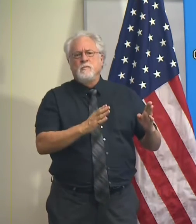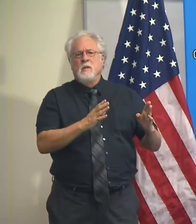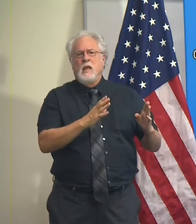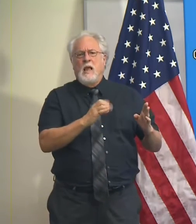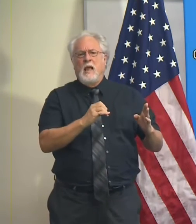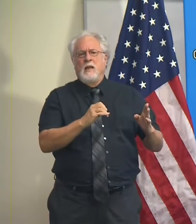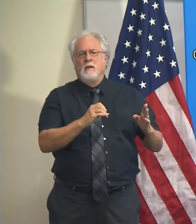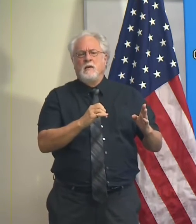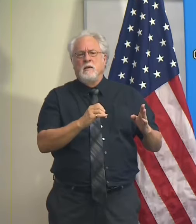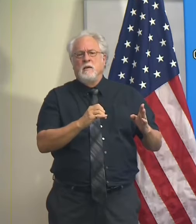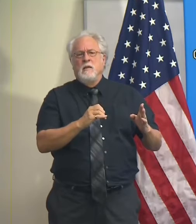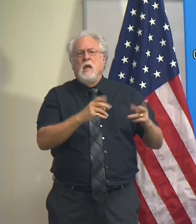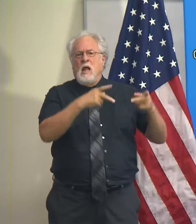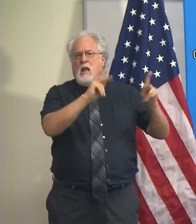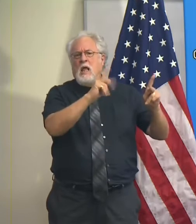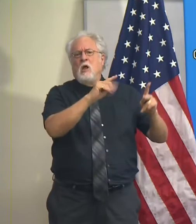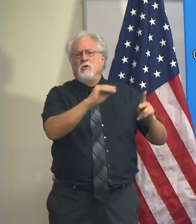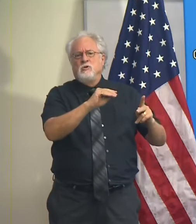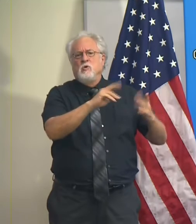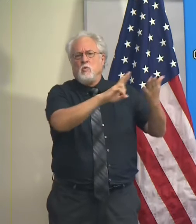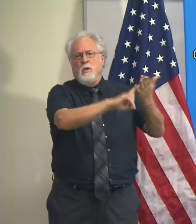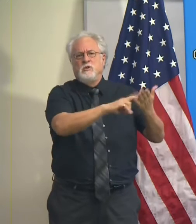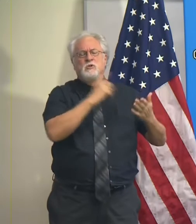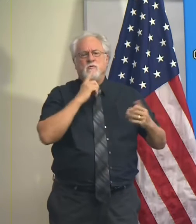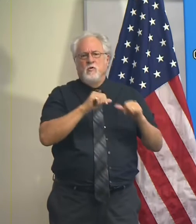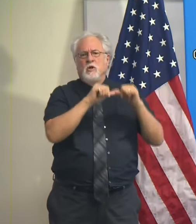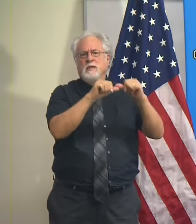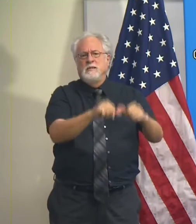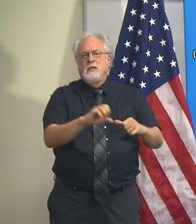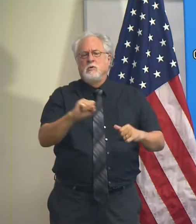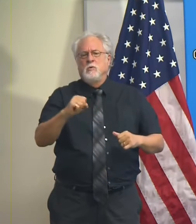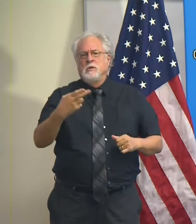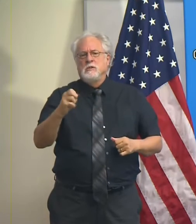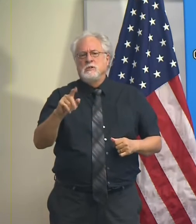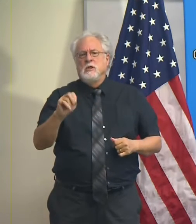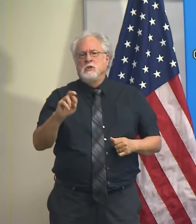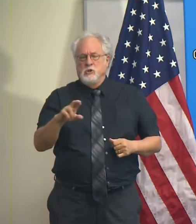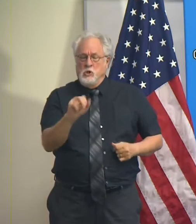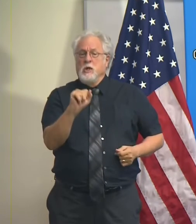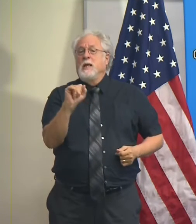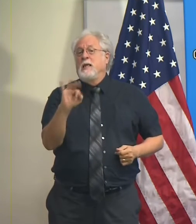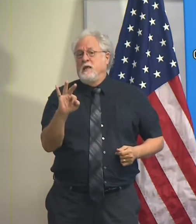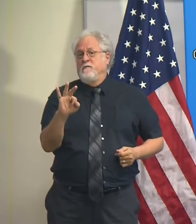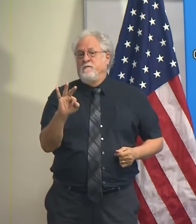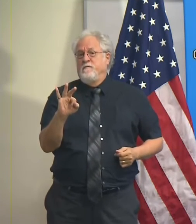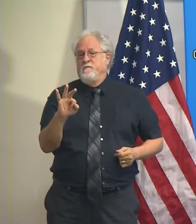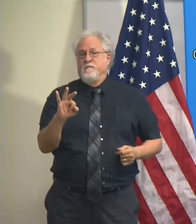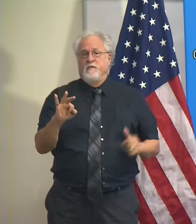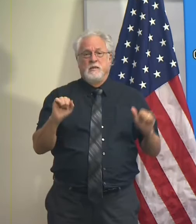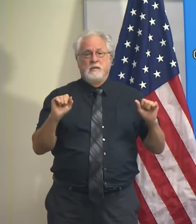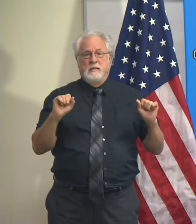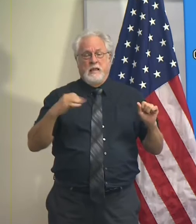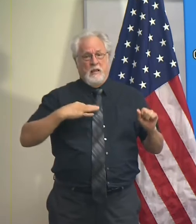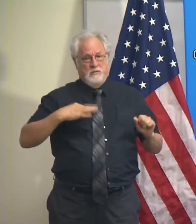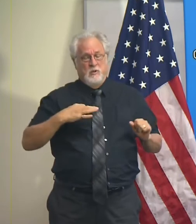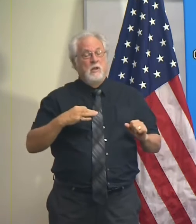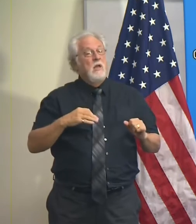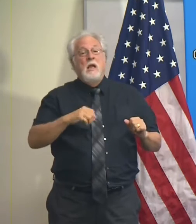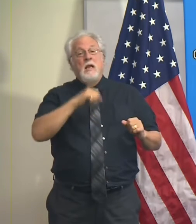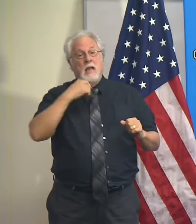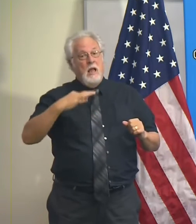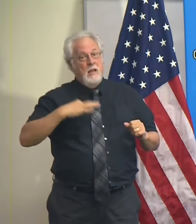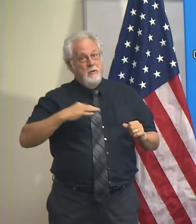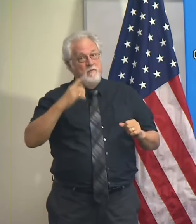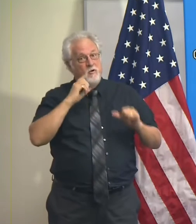they'll be allowed to register for continued sheltering if they are eligible. Anyone not